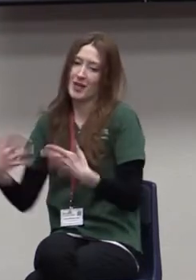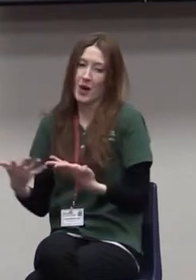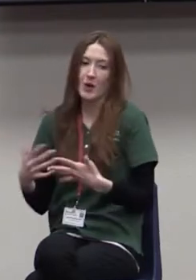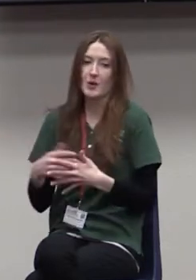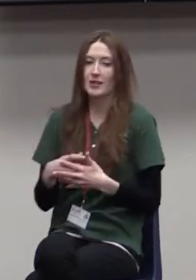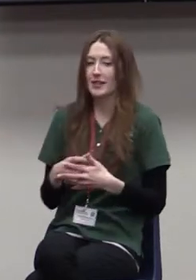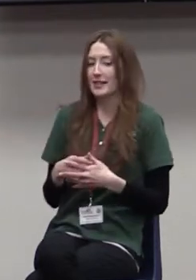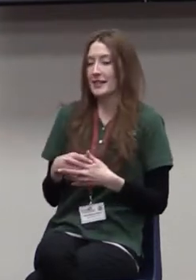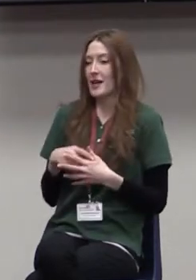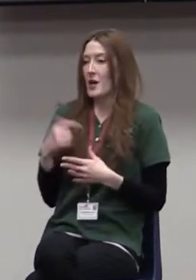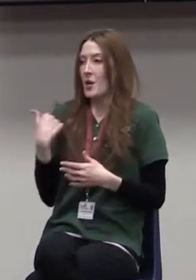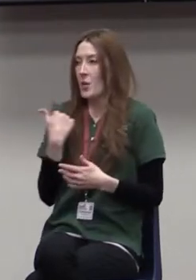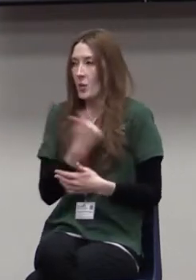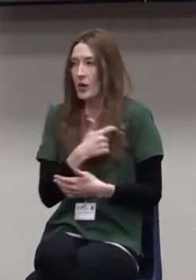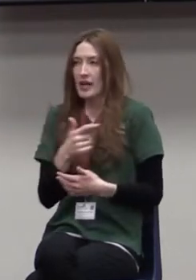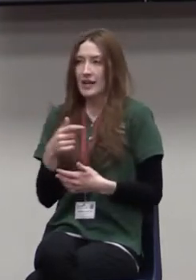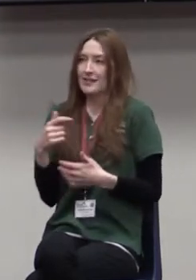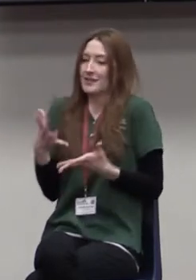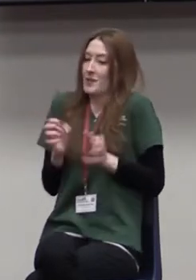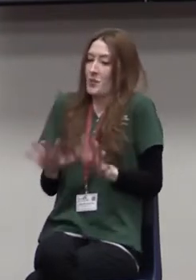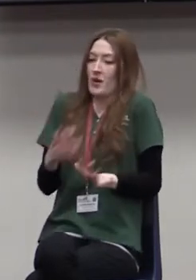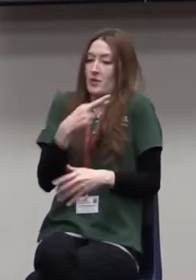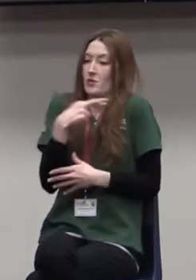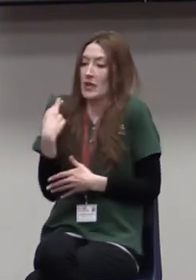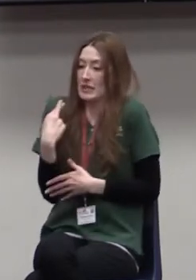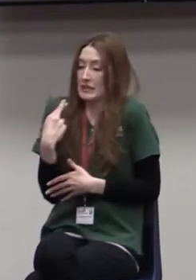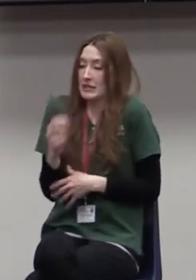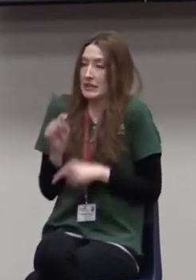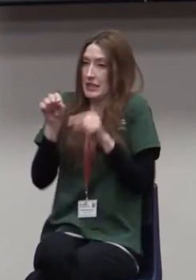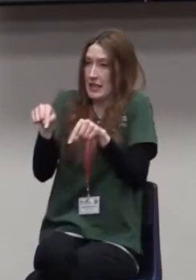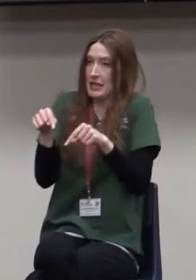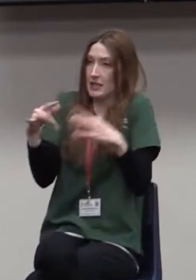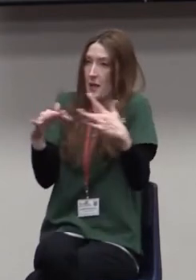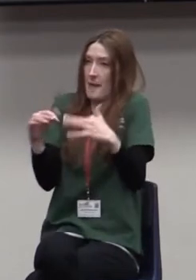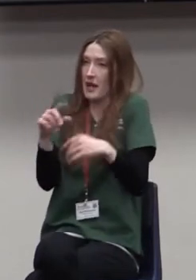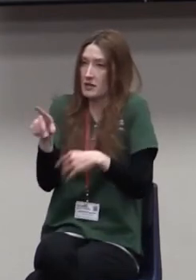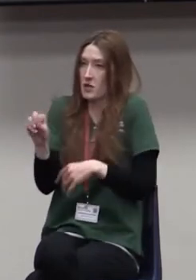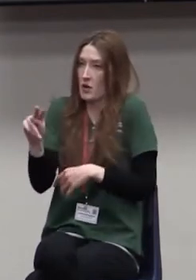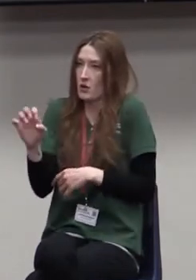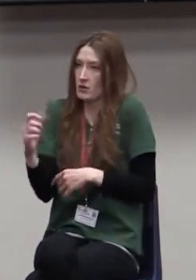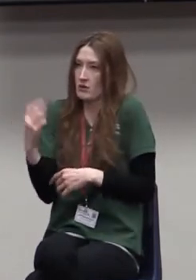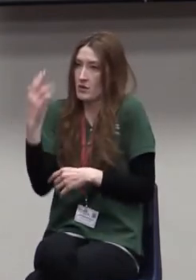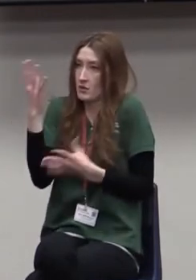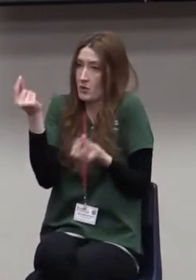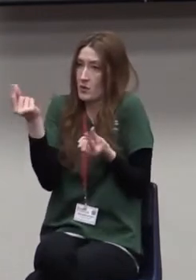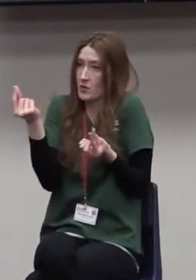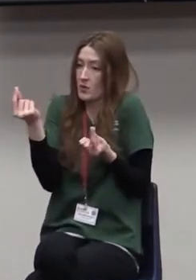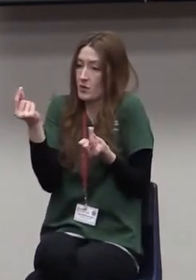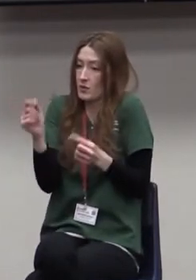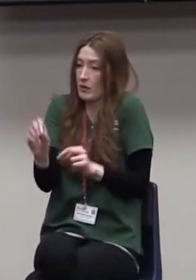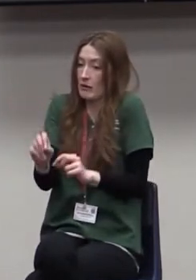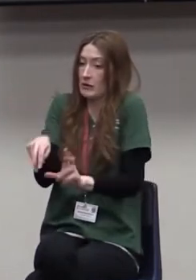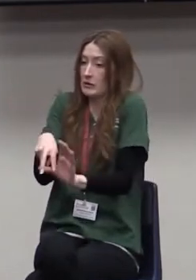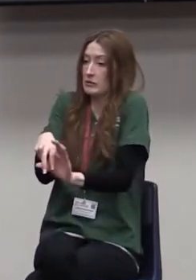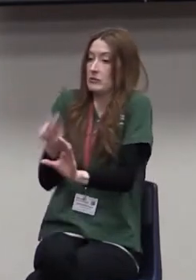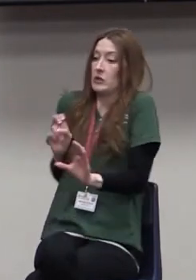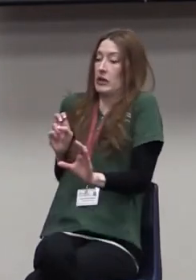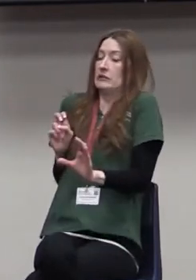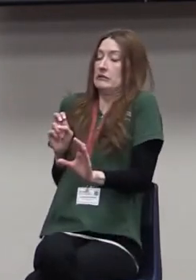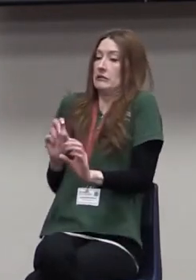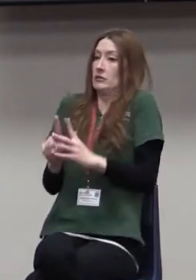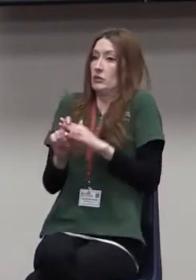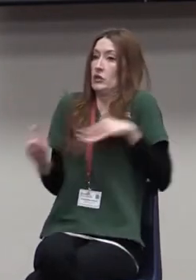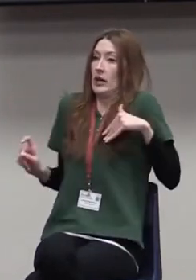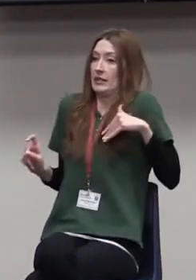We don't have this risk of people being upset. And so we go back into our comfort zones. There's another possibility.